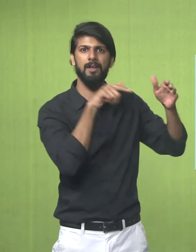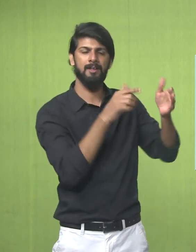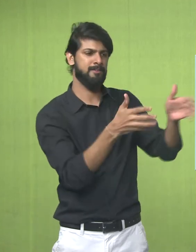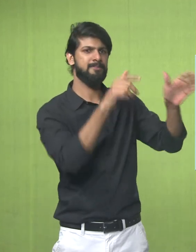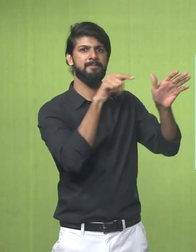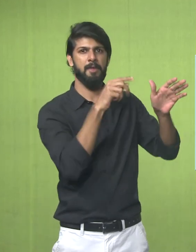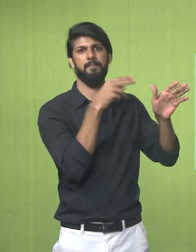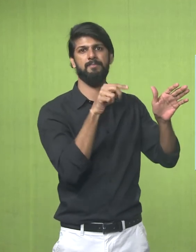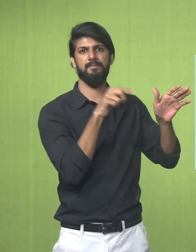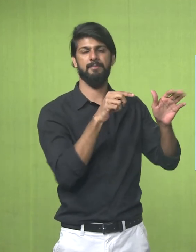Tiger design